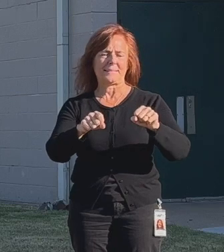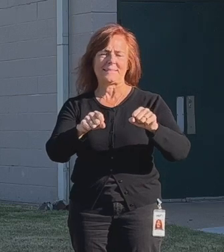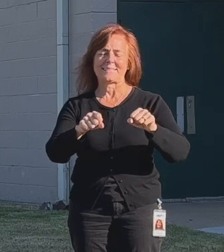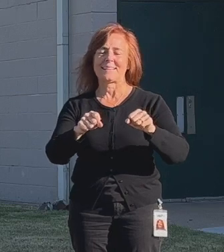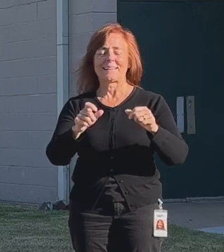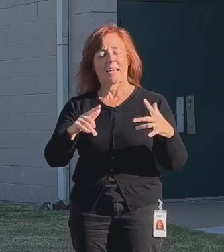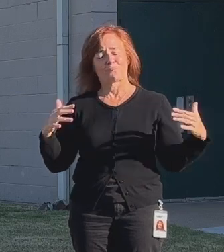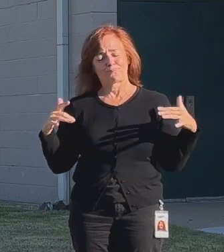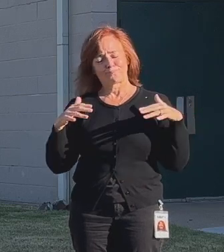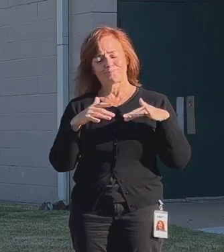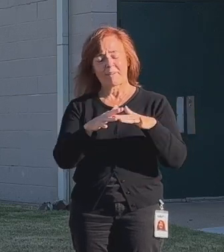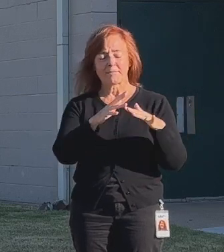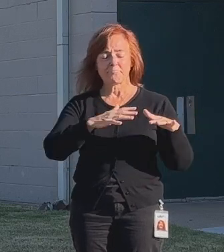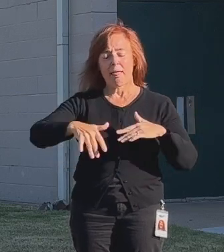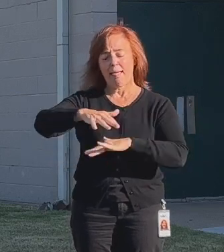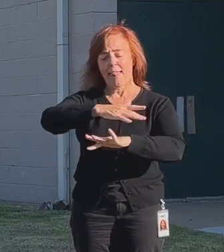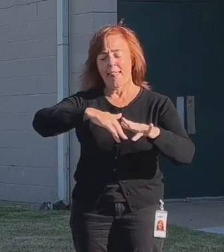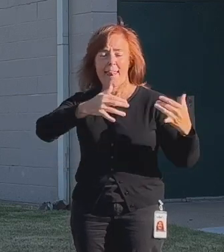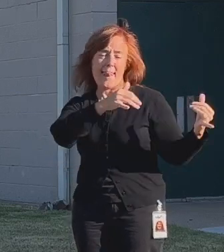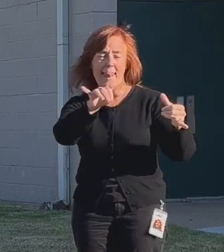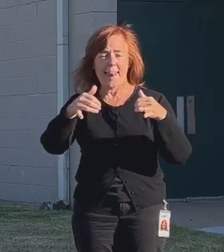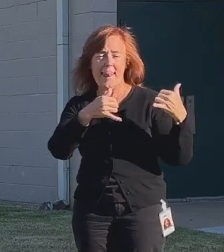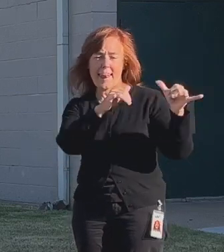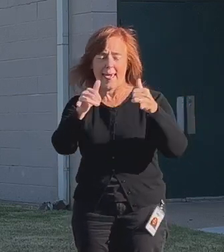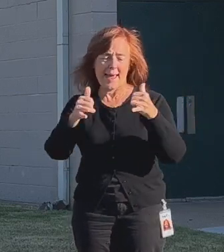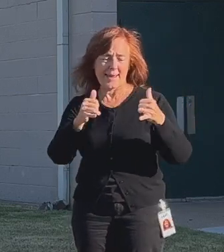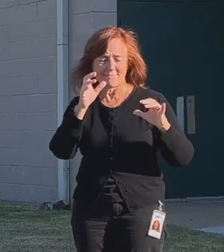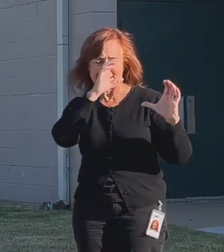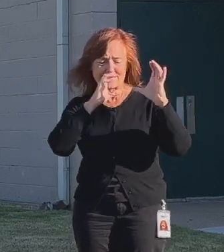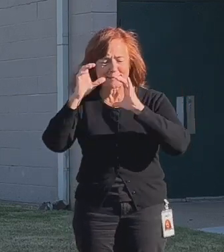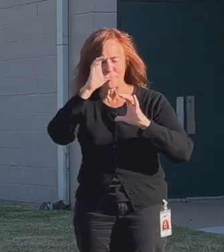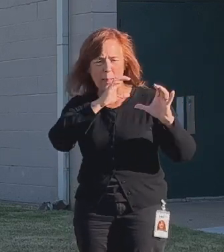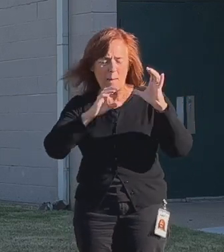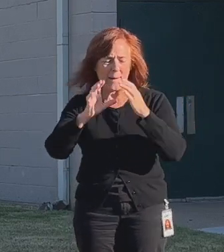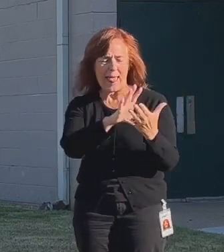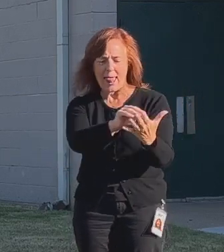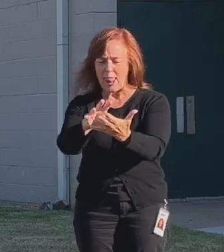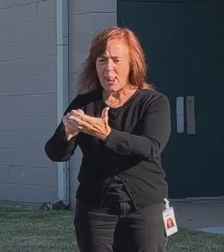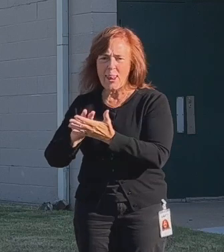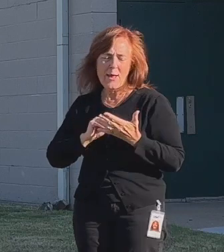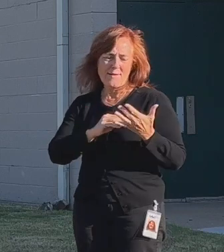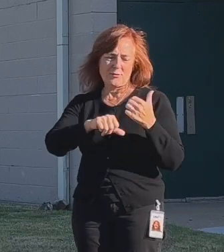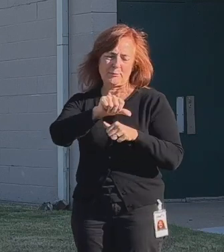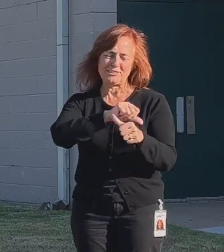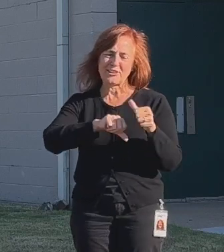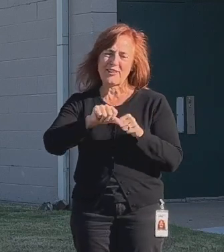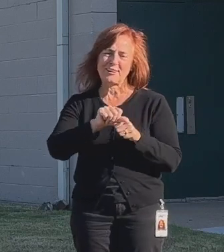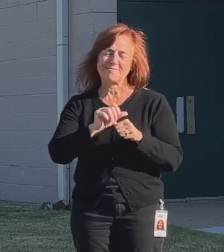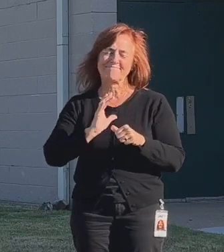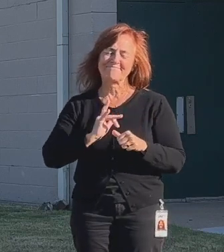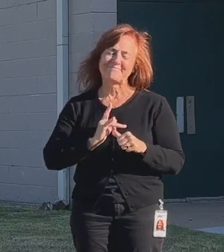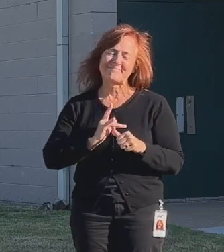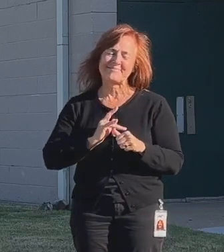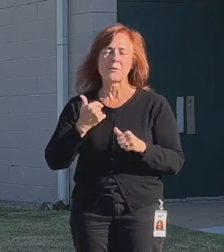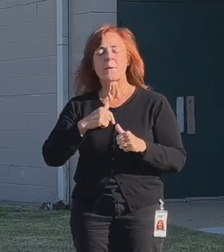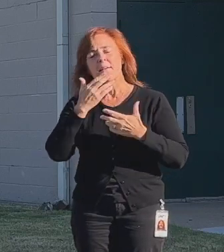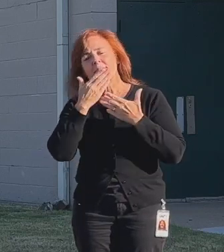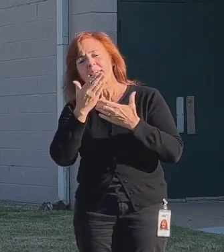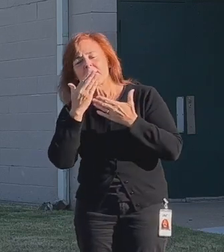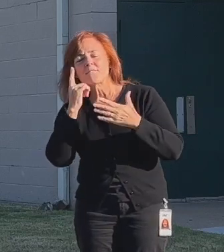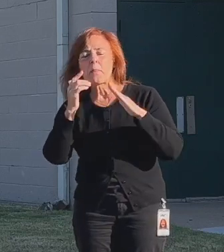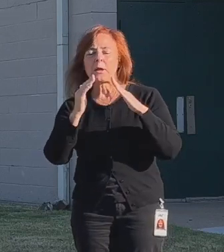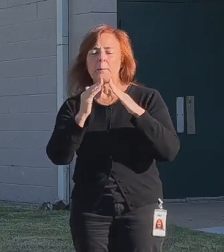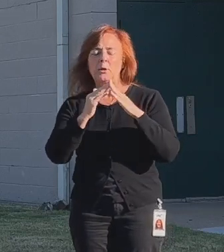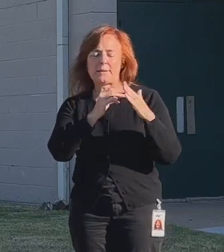can gather together to play, explore, and learn from one another. We are grateful for the